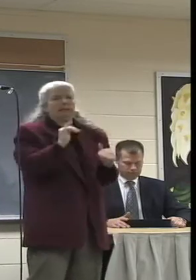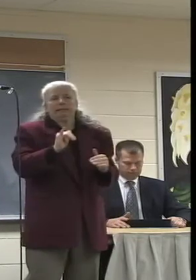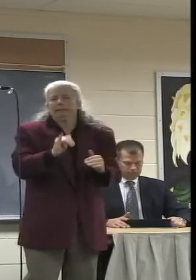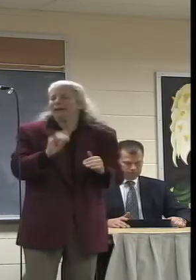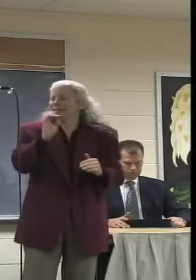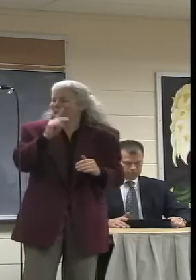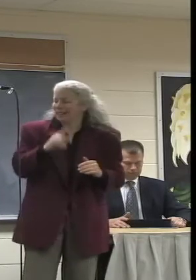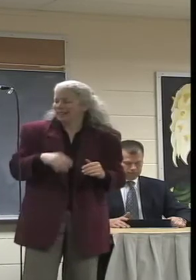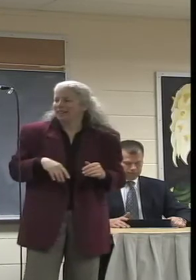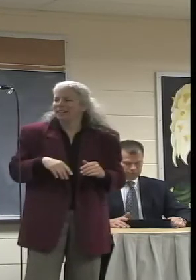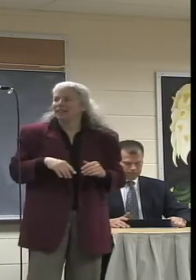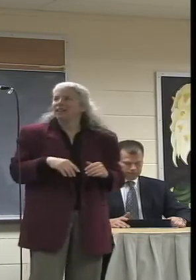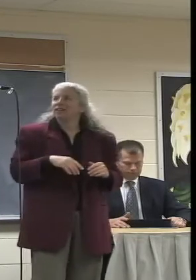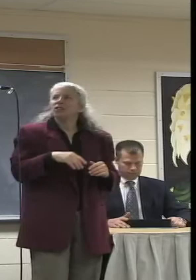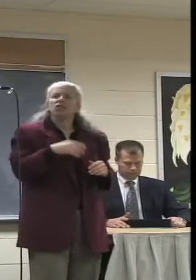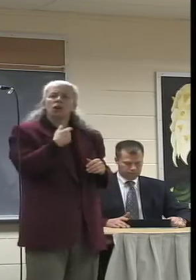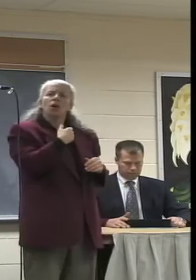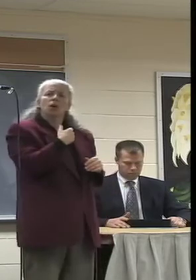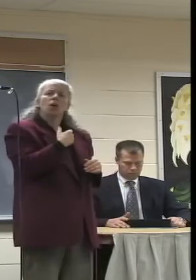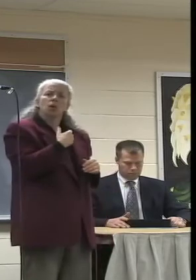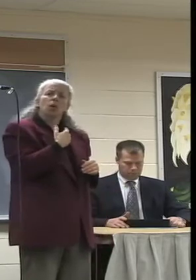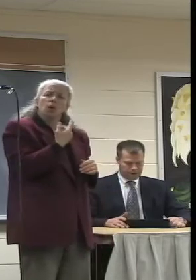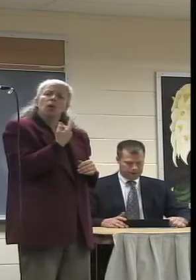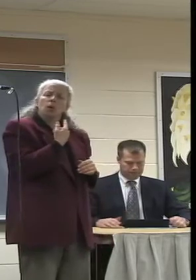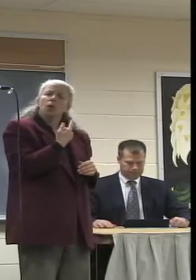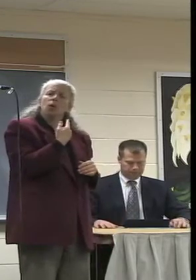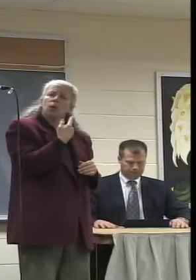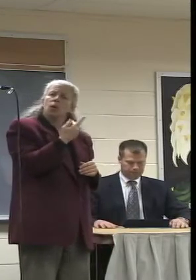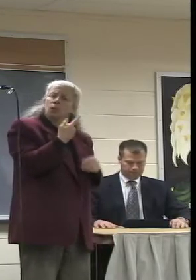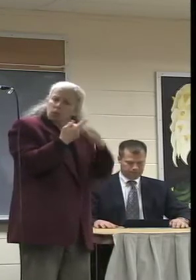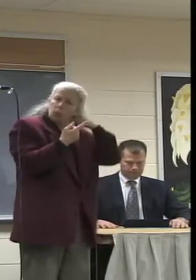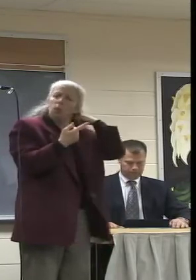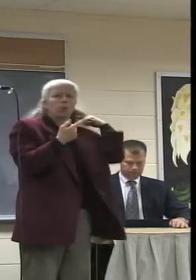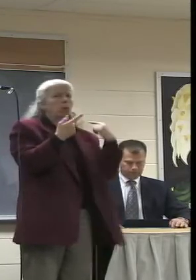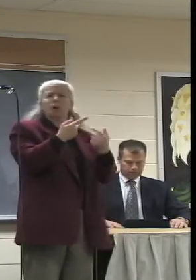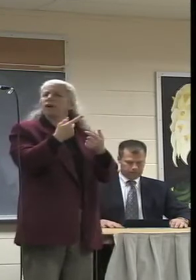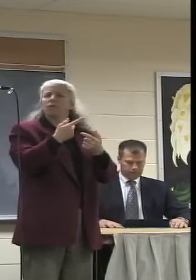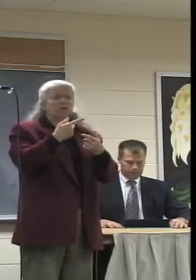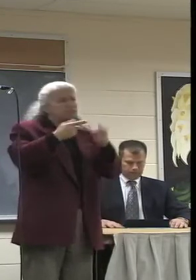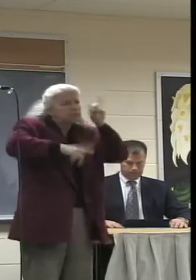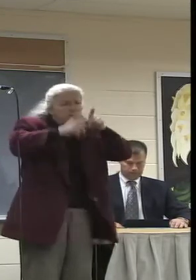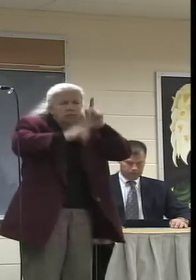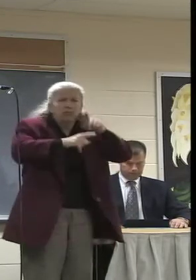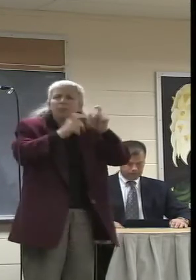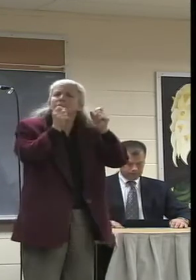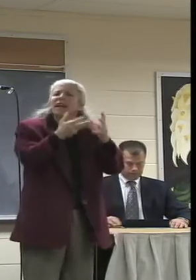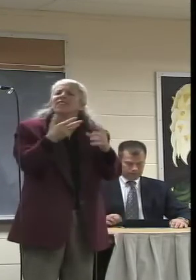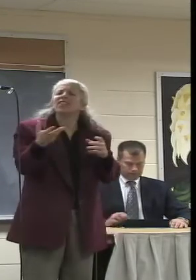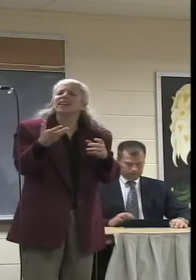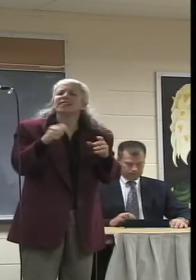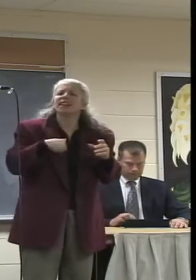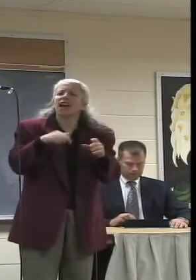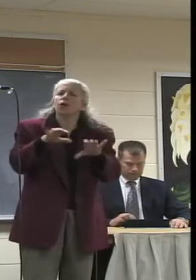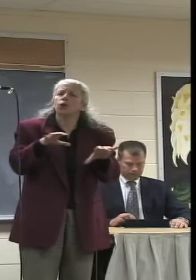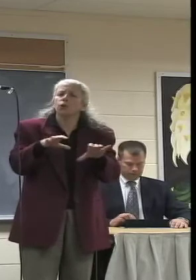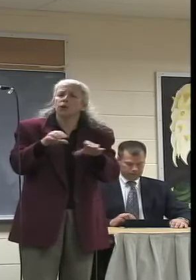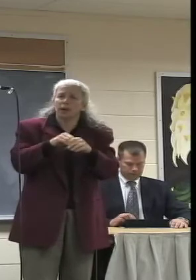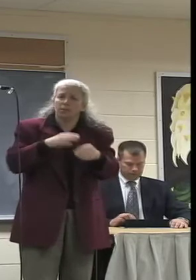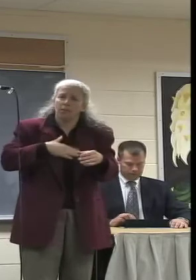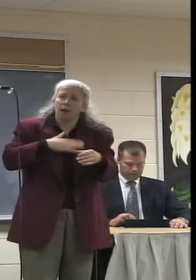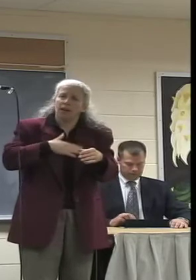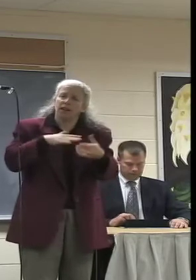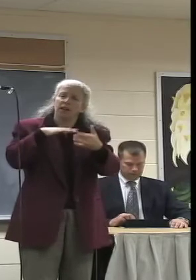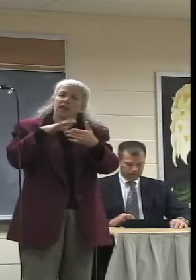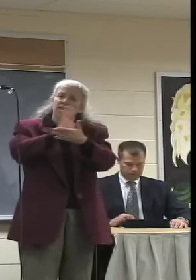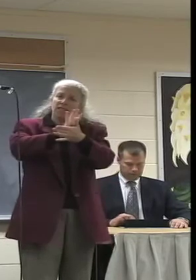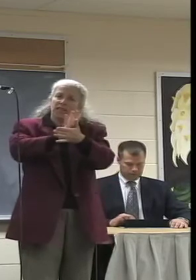And we have been collaborating steadily since they arrived. They've been helping me develop all of my ideas, many of my exercises that I use in the film studies course, which have become more